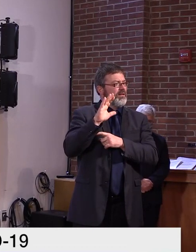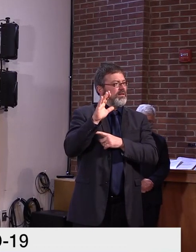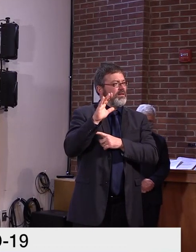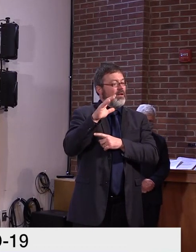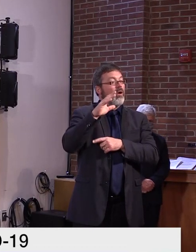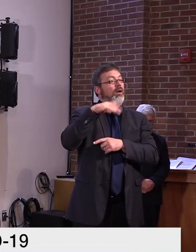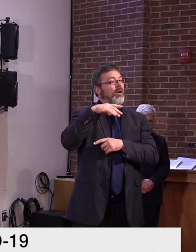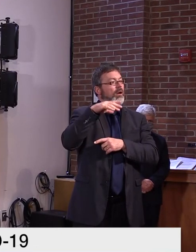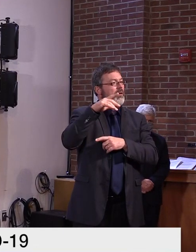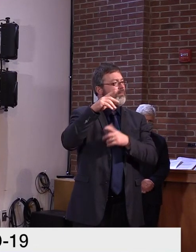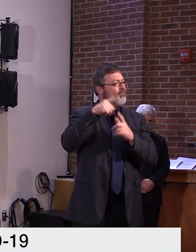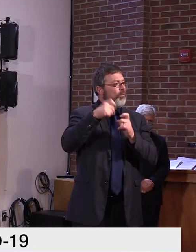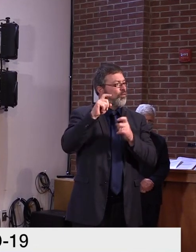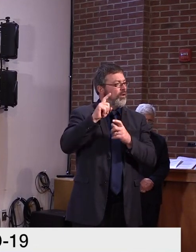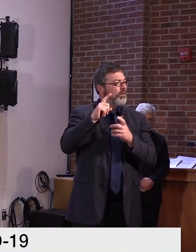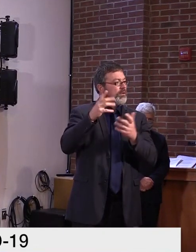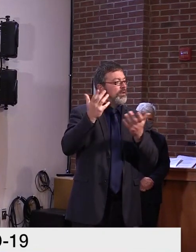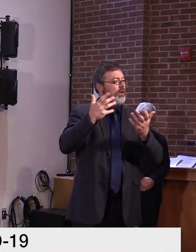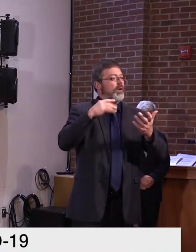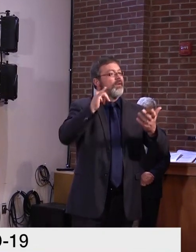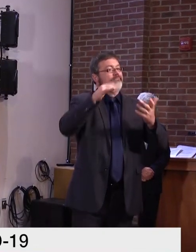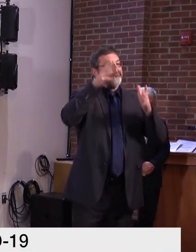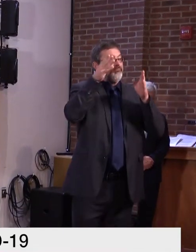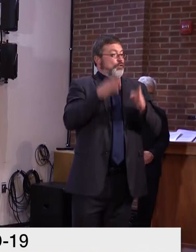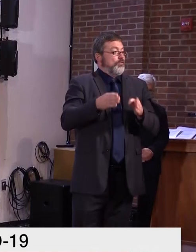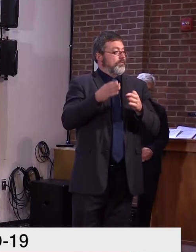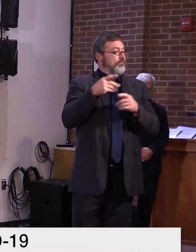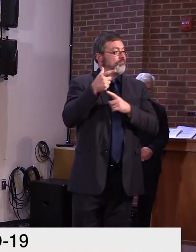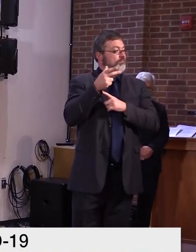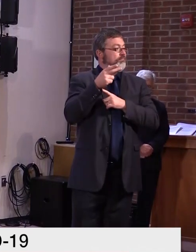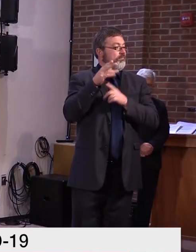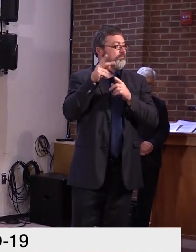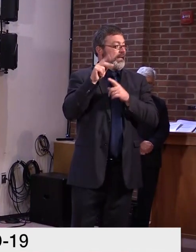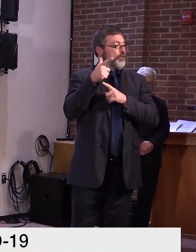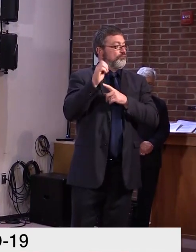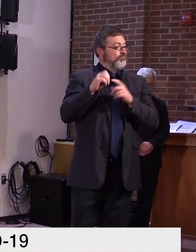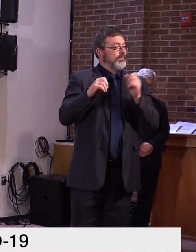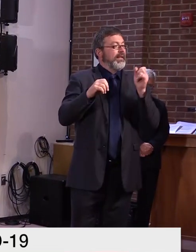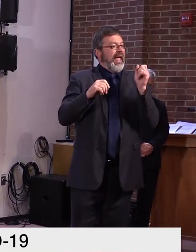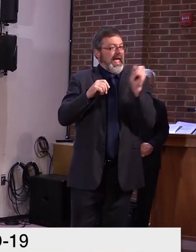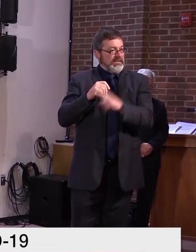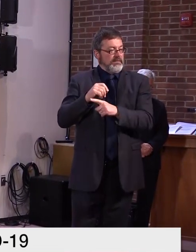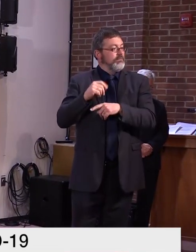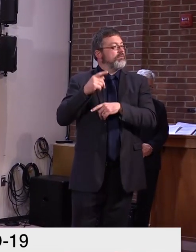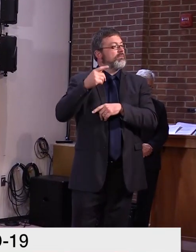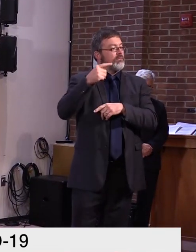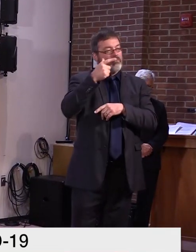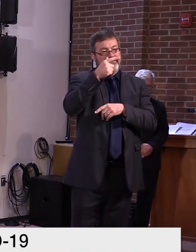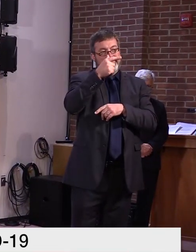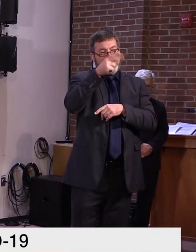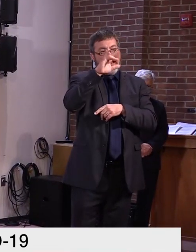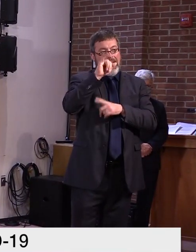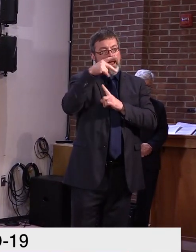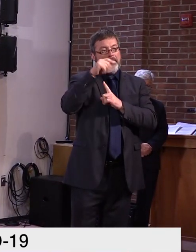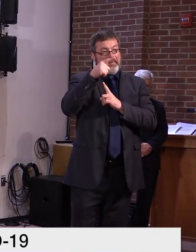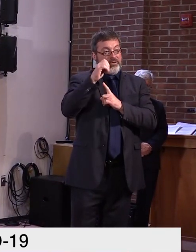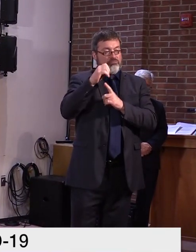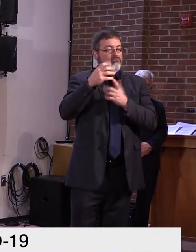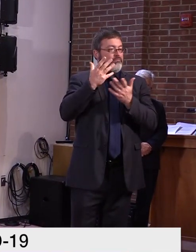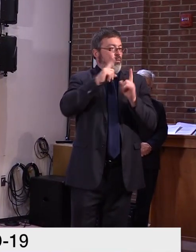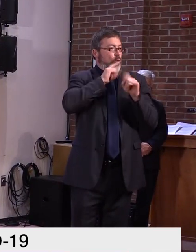Good morning. This is a question for Secretary French. Uh, my second one will be for, I believe, Secretary Curley.